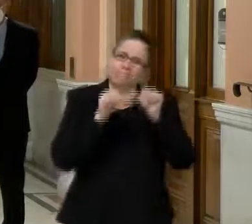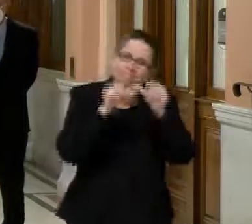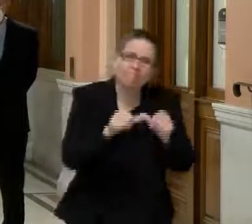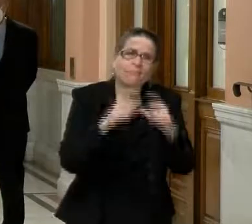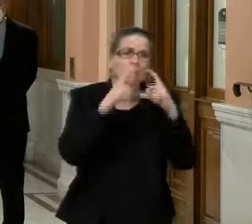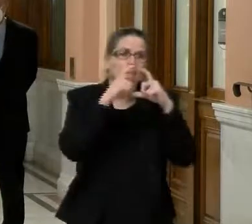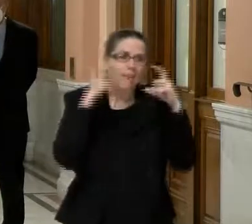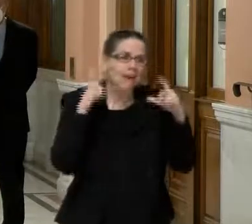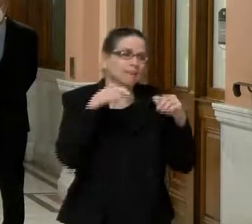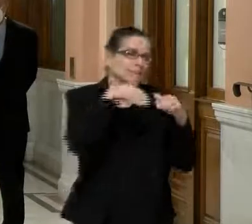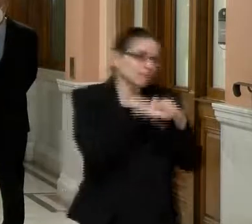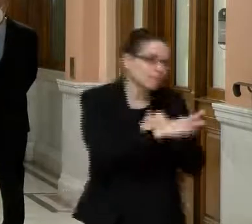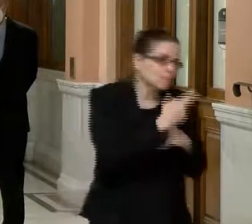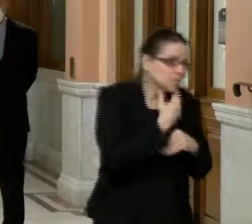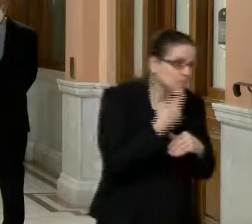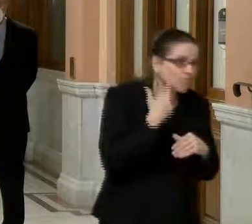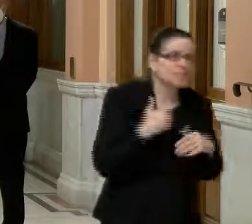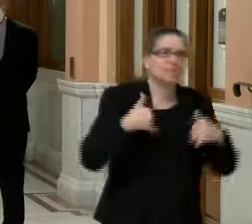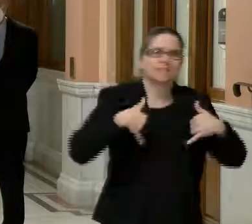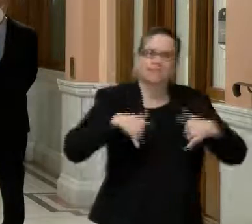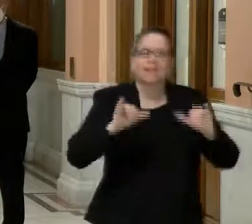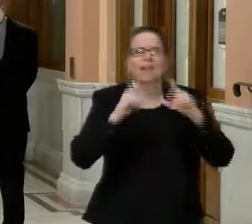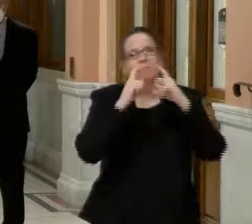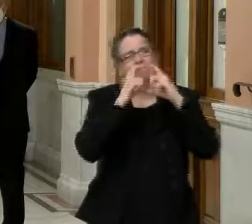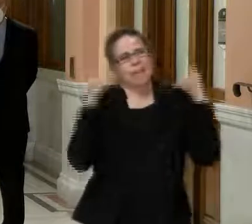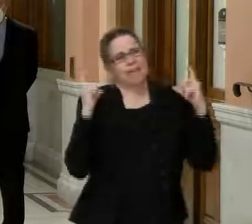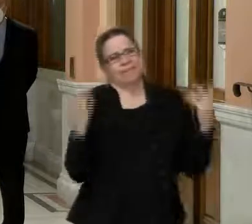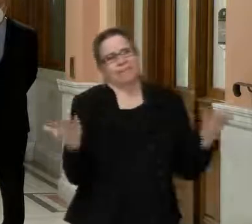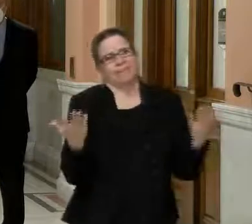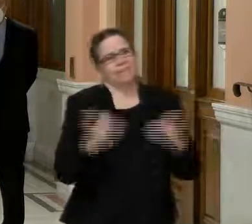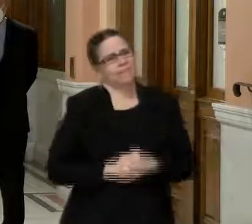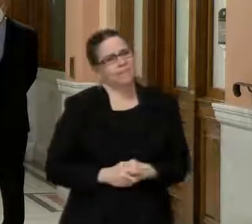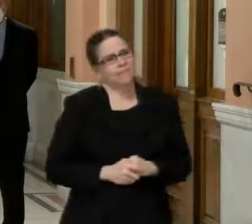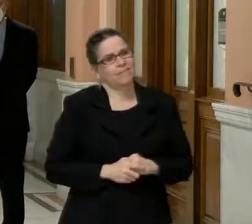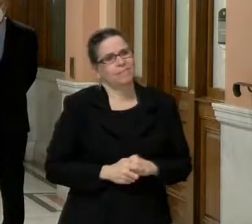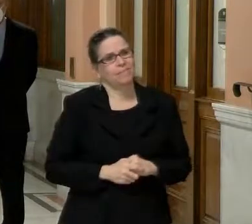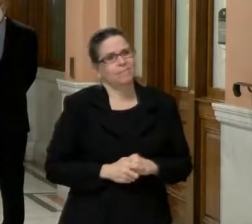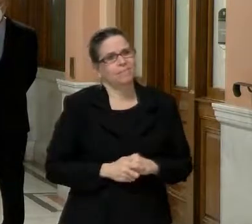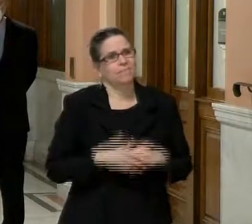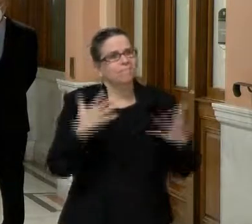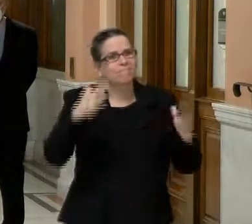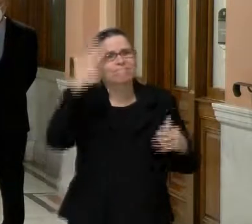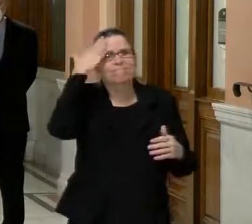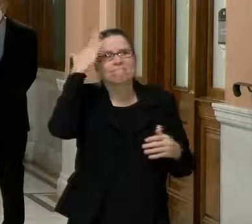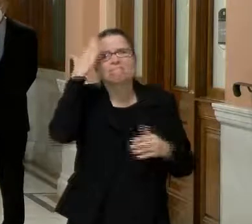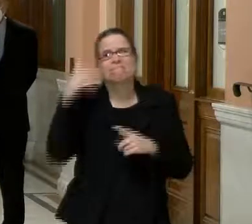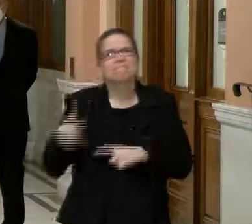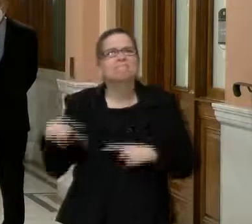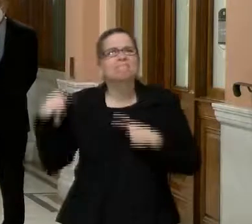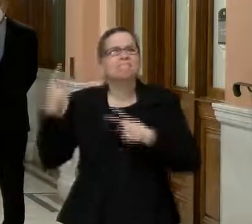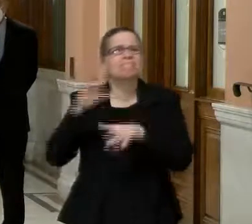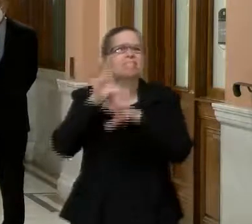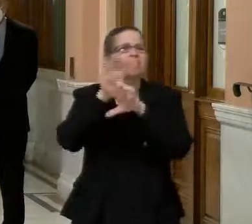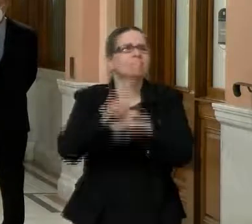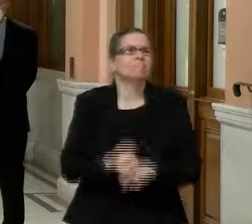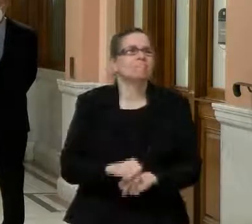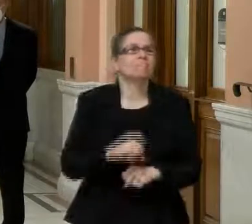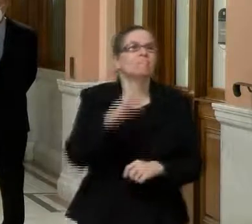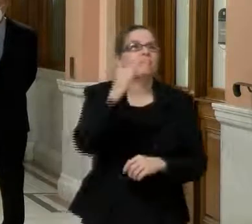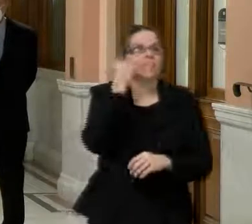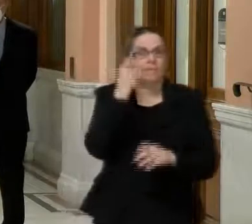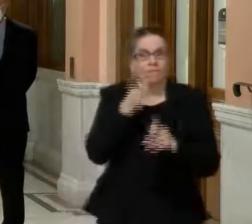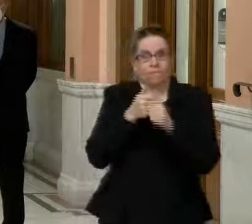and you're walking out, uh, do all those kinds of things that by now we should know to do. If we do those things coupled with the vaccine,